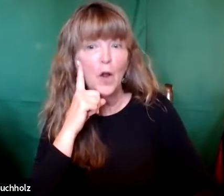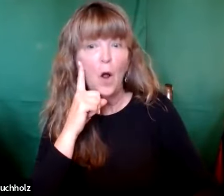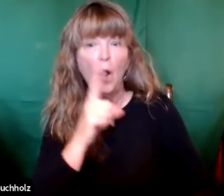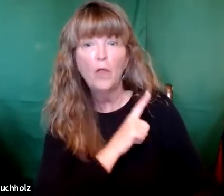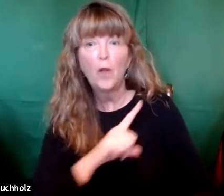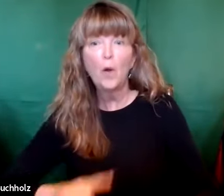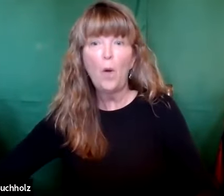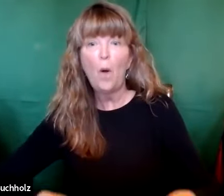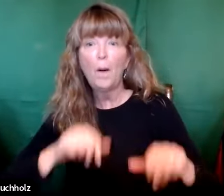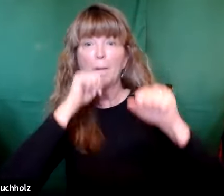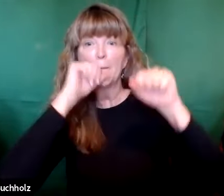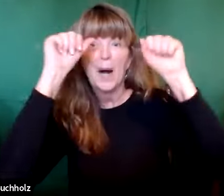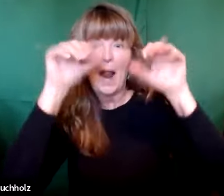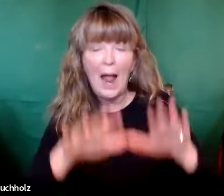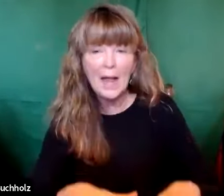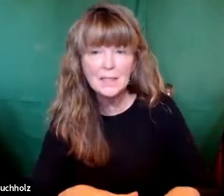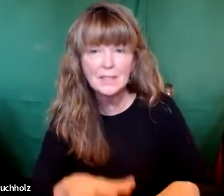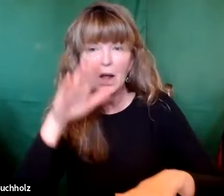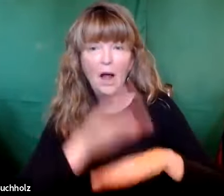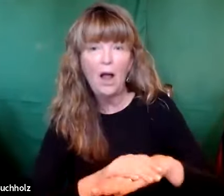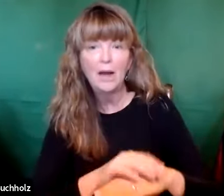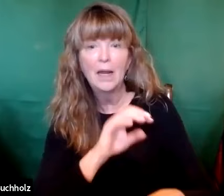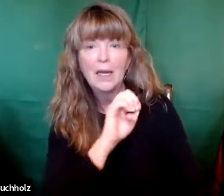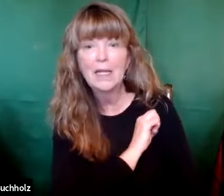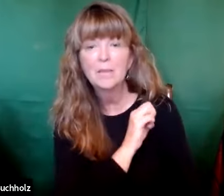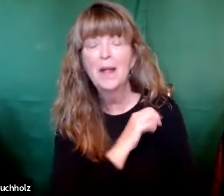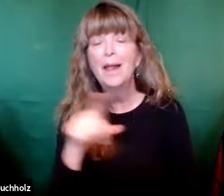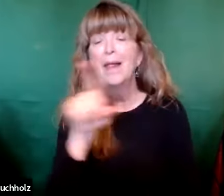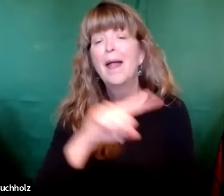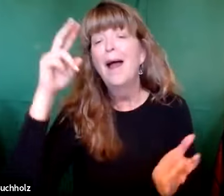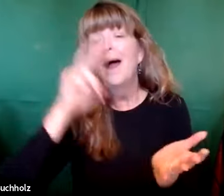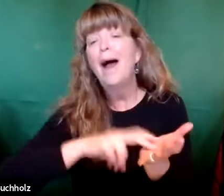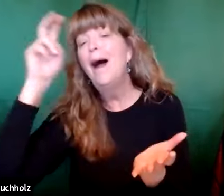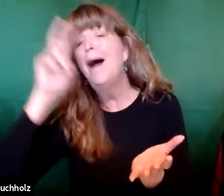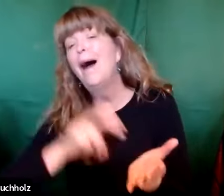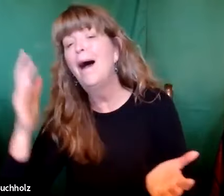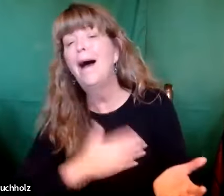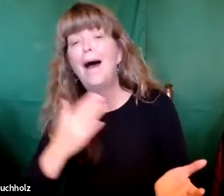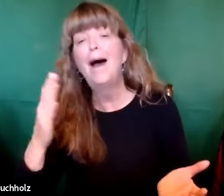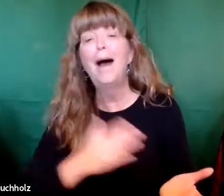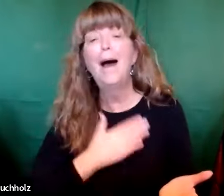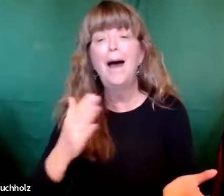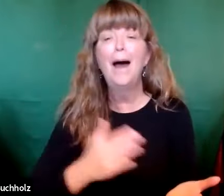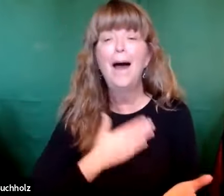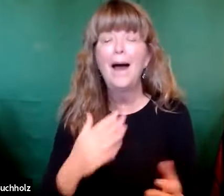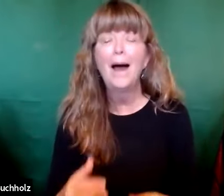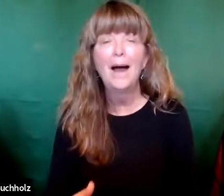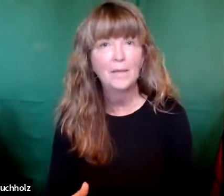relatives heard that the Lord had blessed Elizabeth and they rejoiced with her.